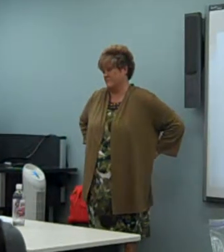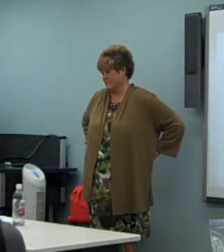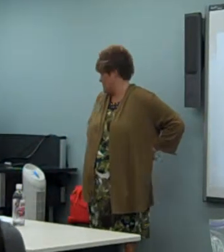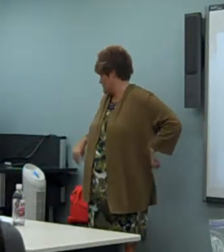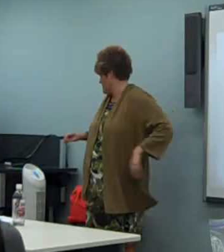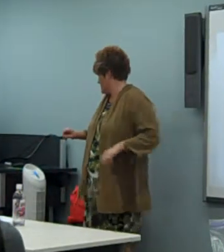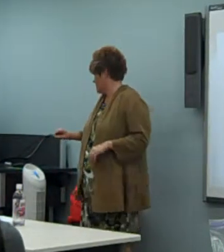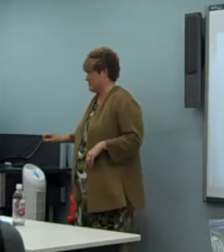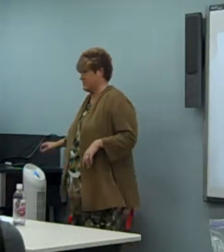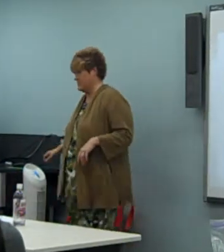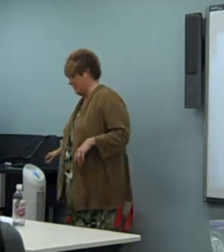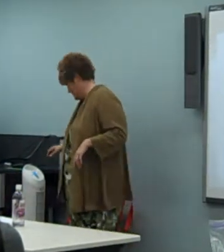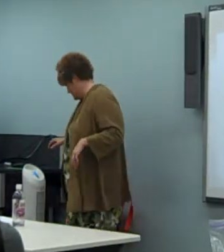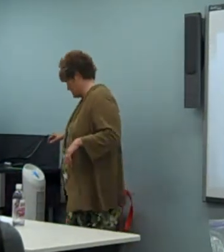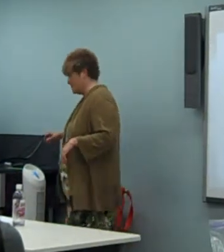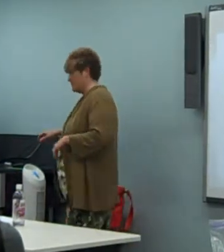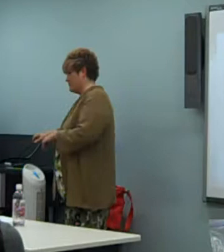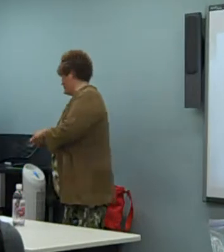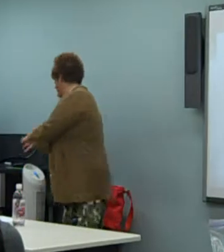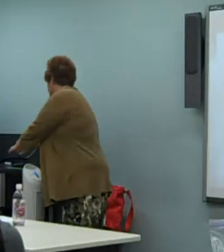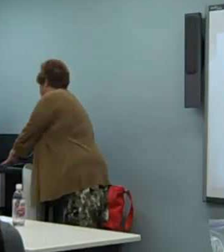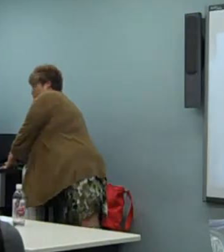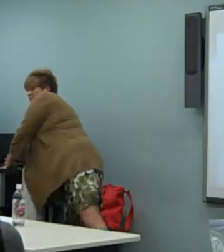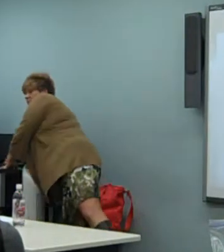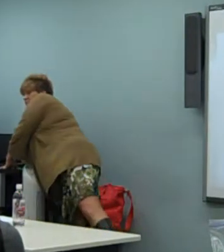And then taking the power away from the consumer.